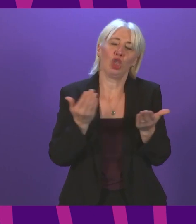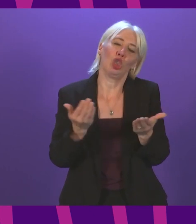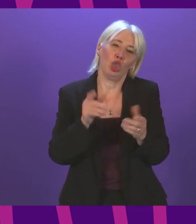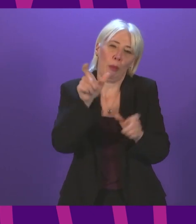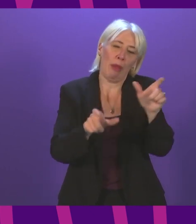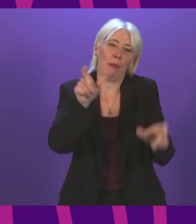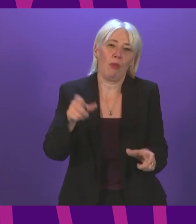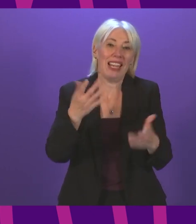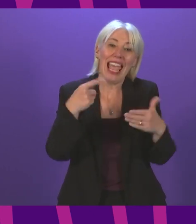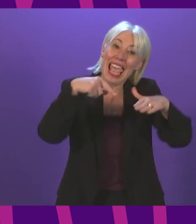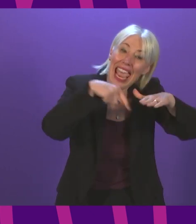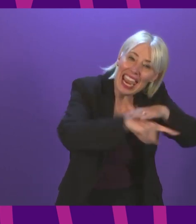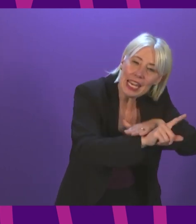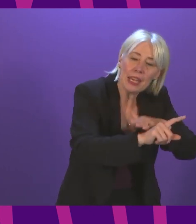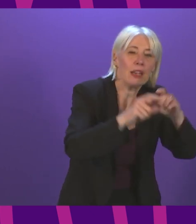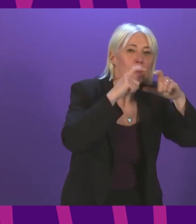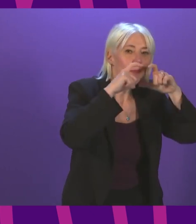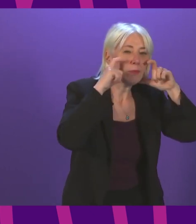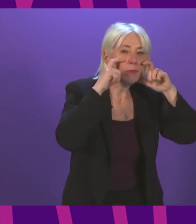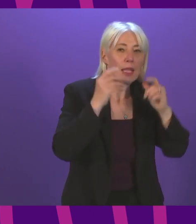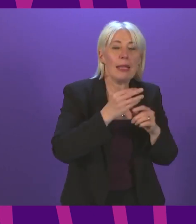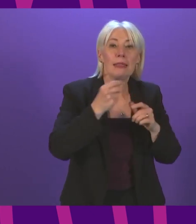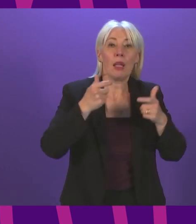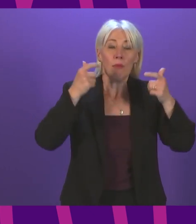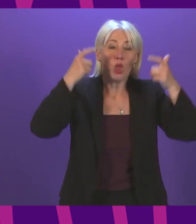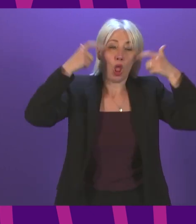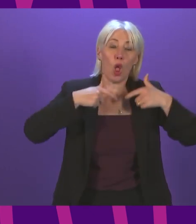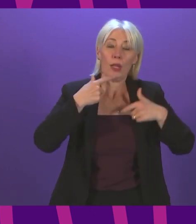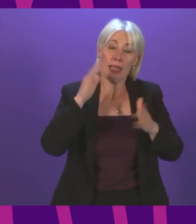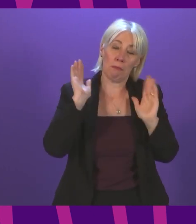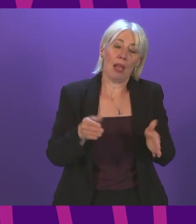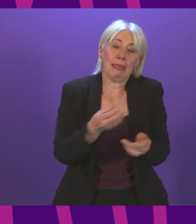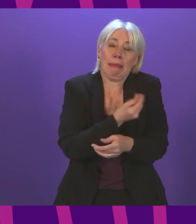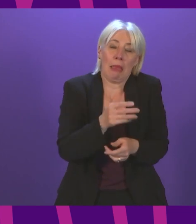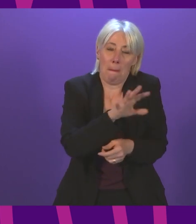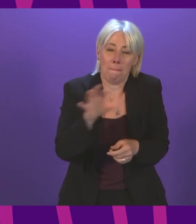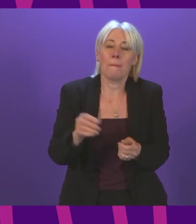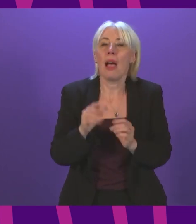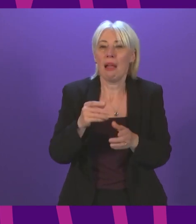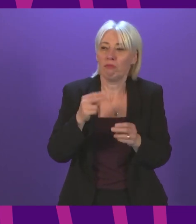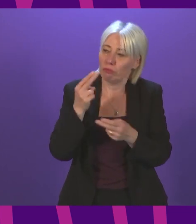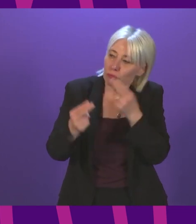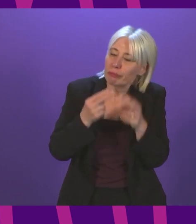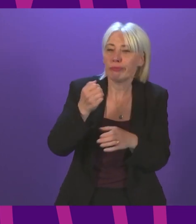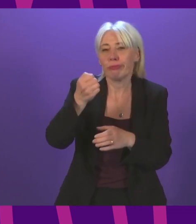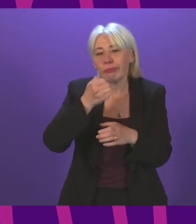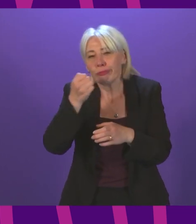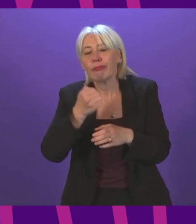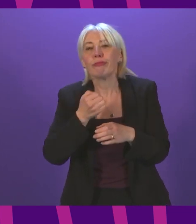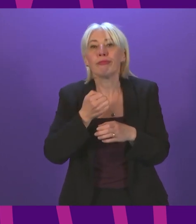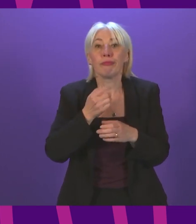in indoor places, and the law requires it in certain indoor places. And in hospitality, which would include